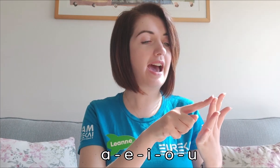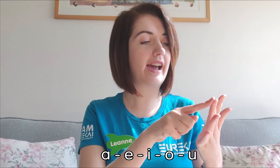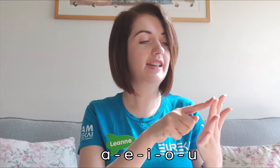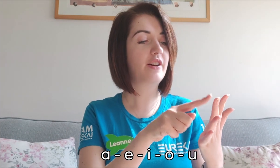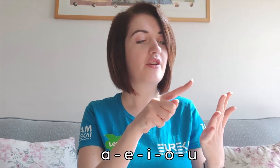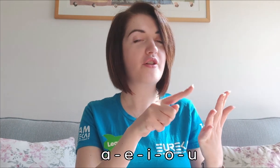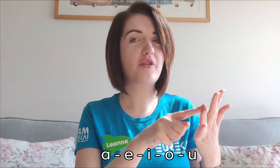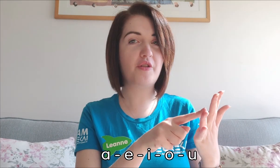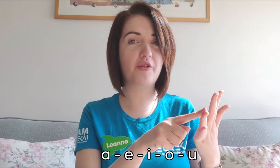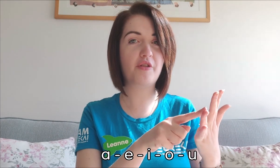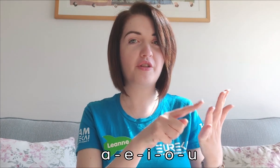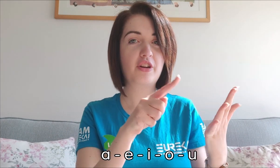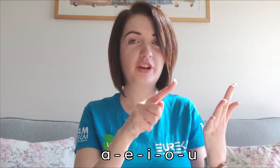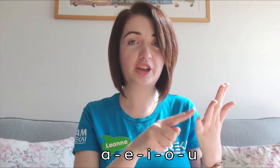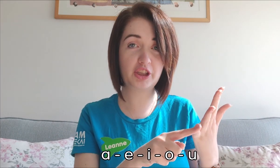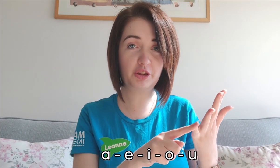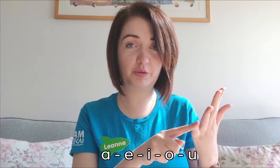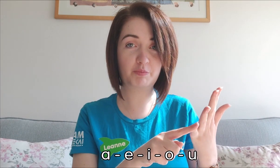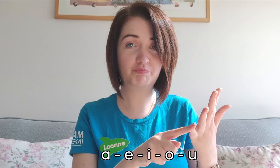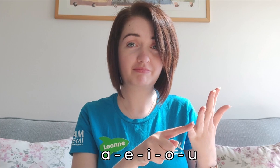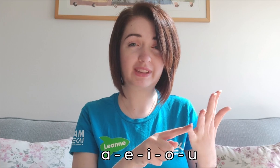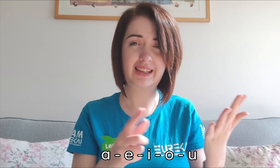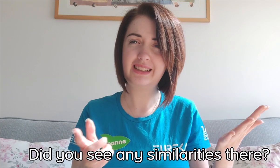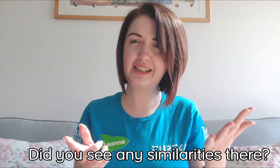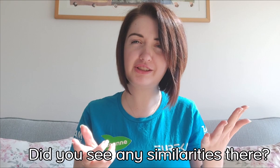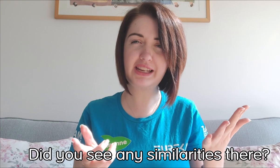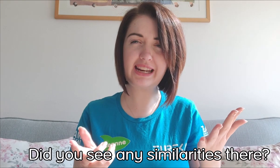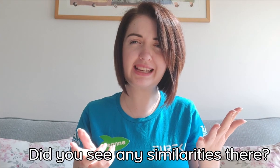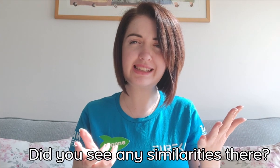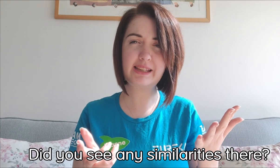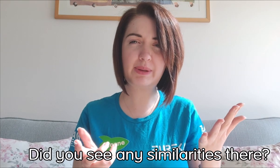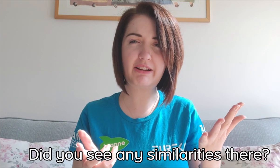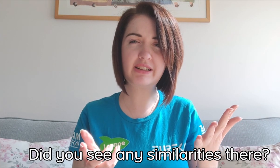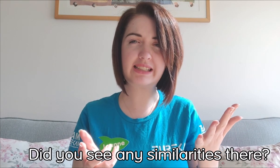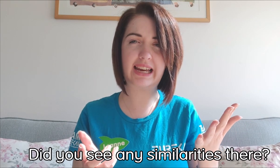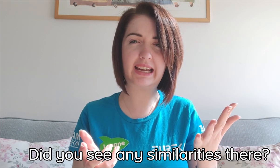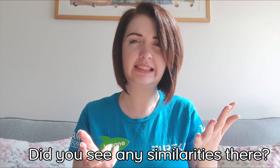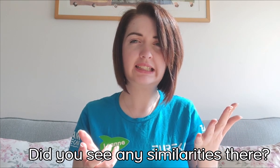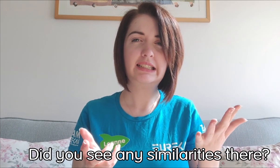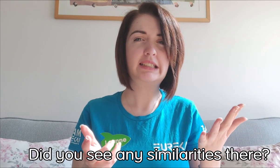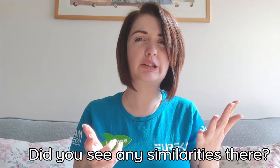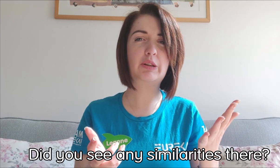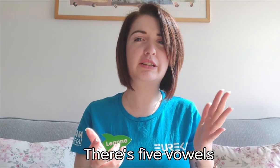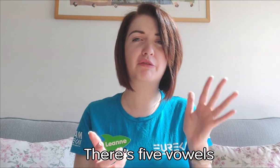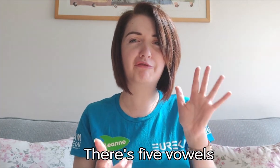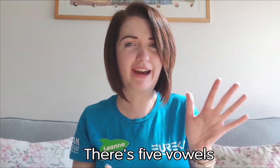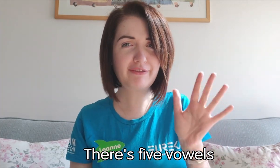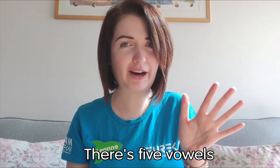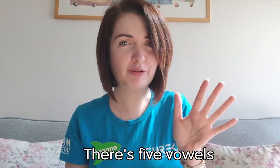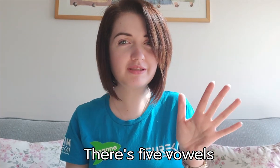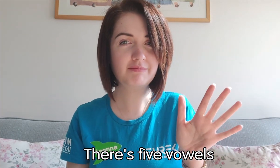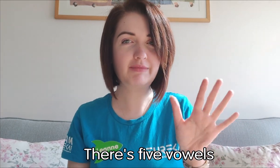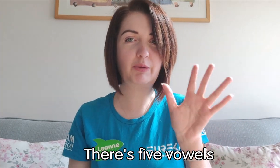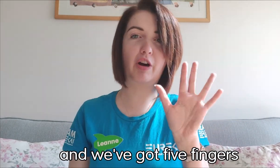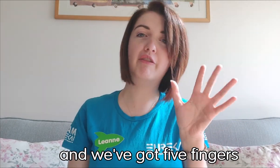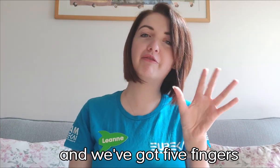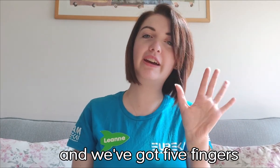I, O, U. Did you see any similarities there? So there's five vowels and we've got five